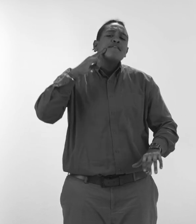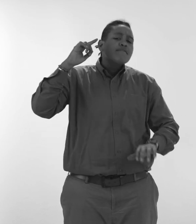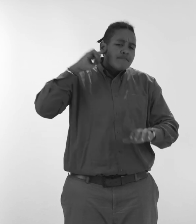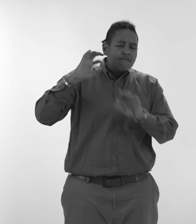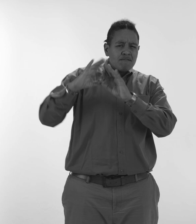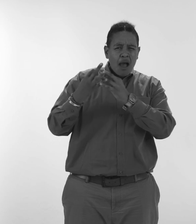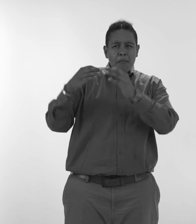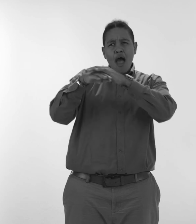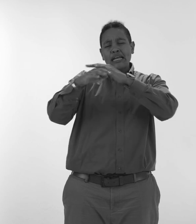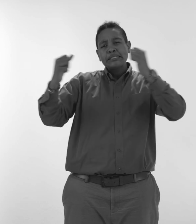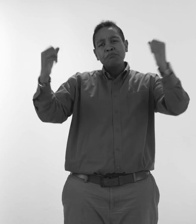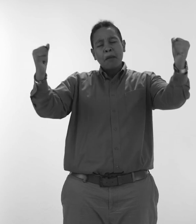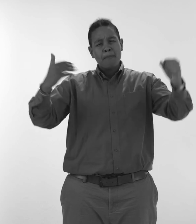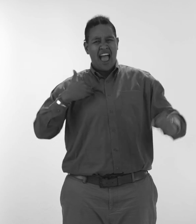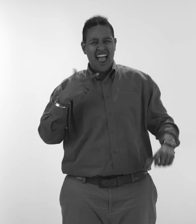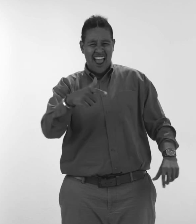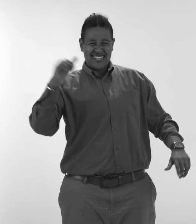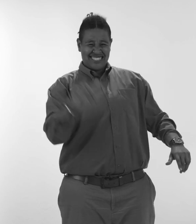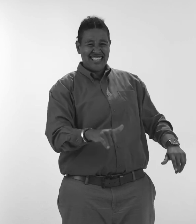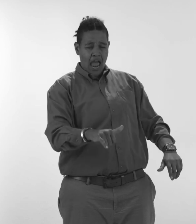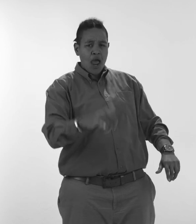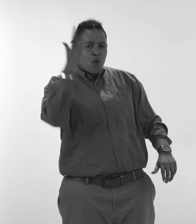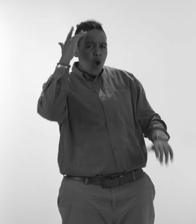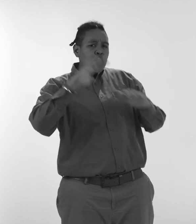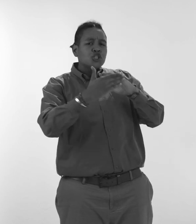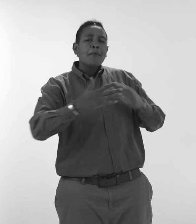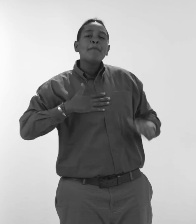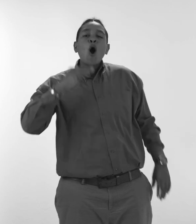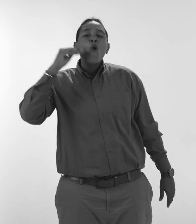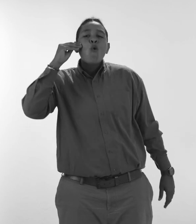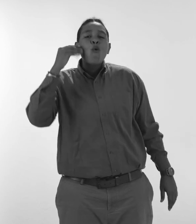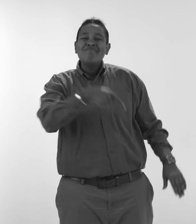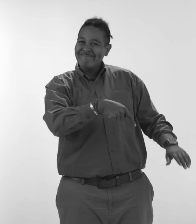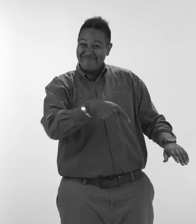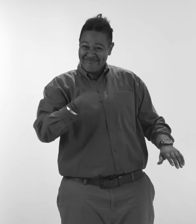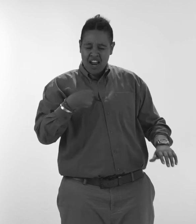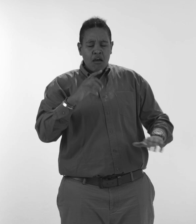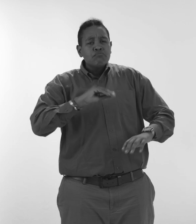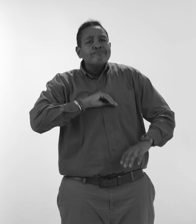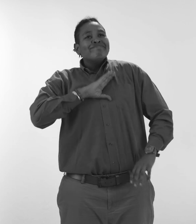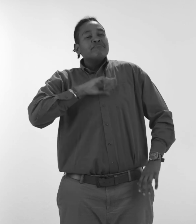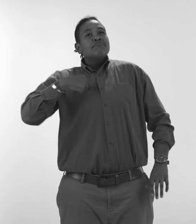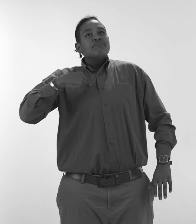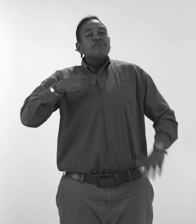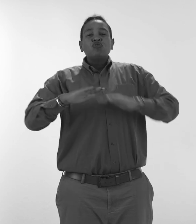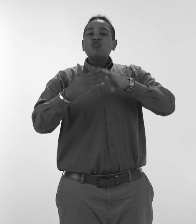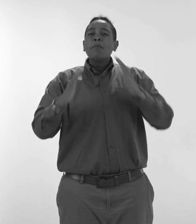I choose to stay because Jamaica is my home. I relish in the fact that I am Jamaican. So do me a favor.